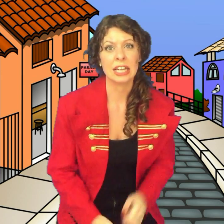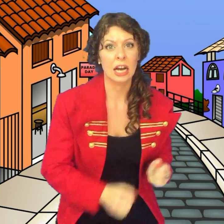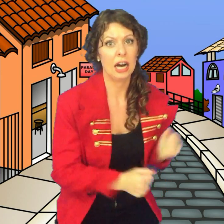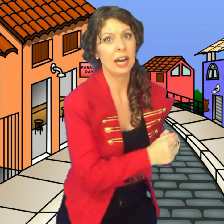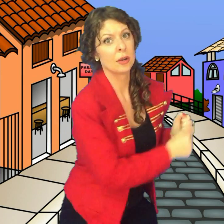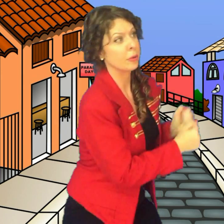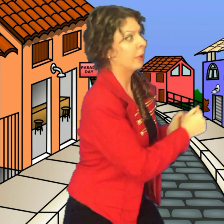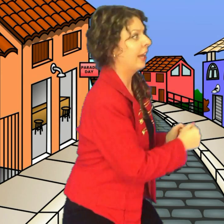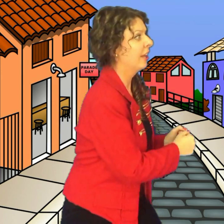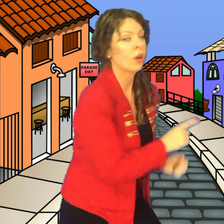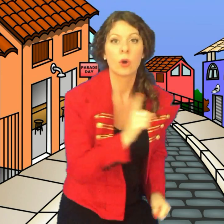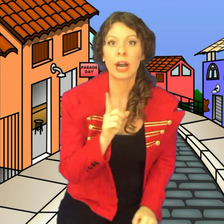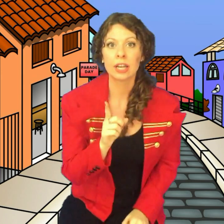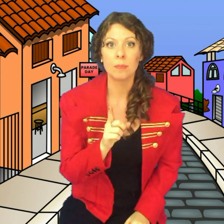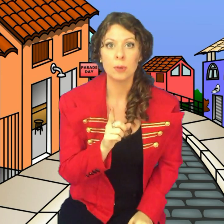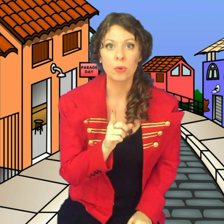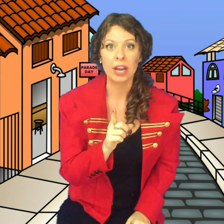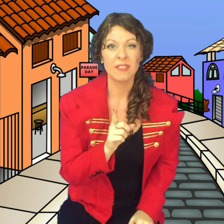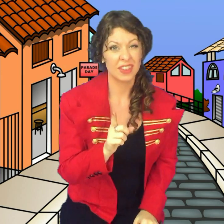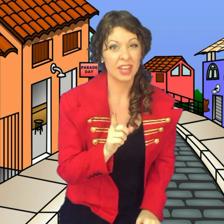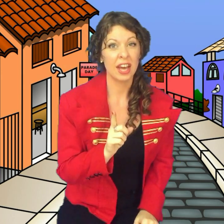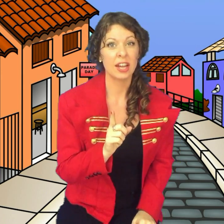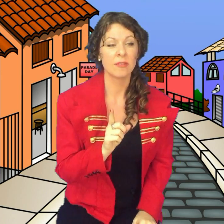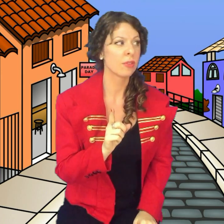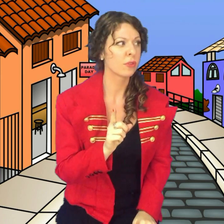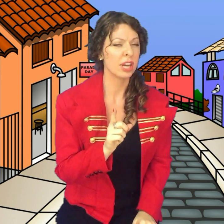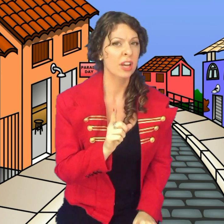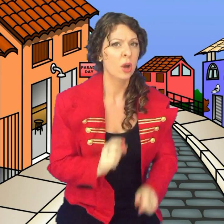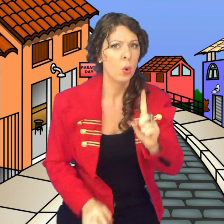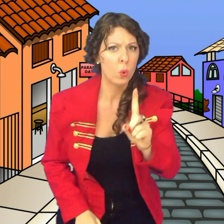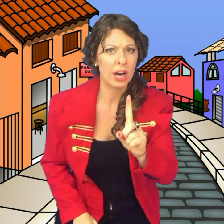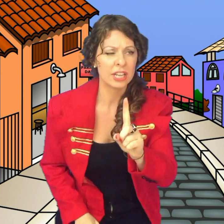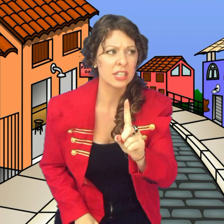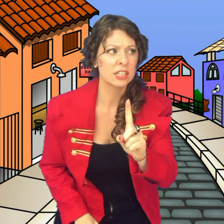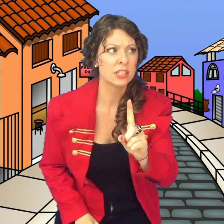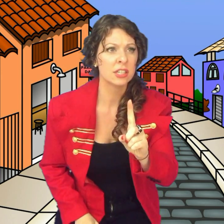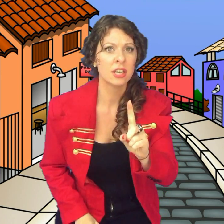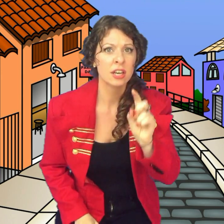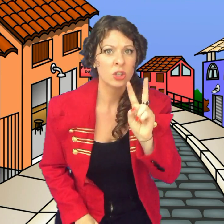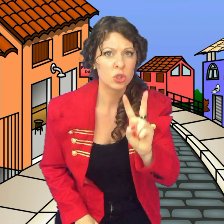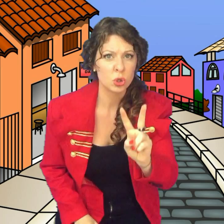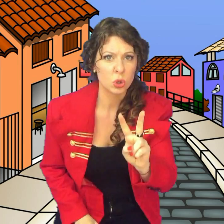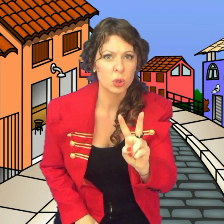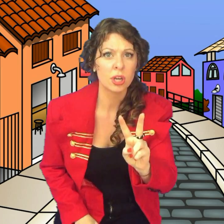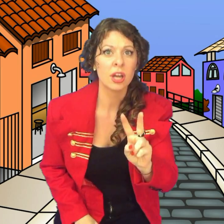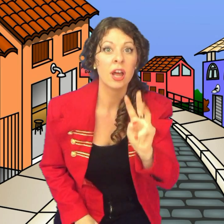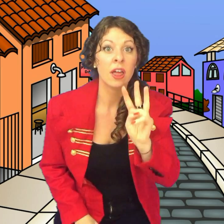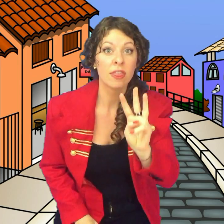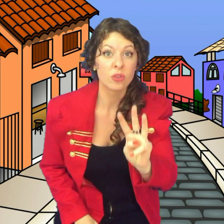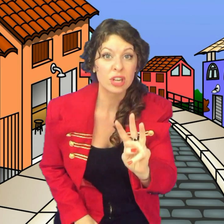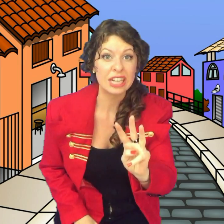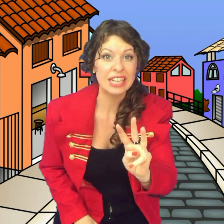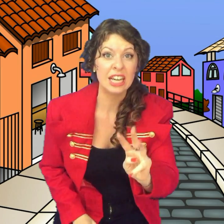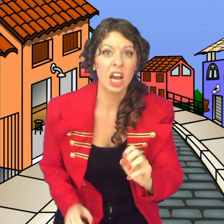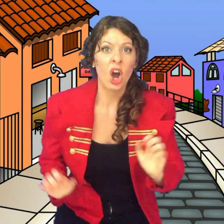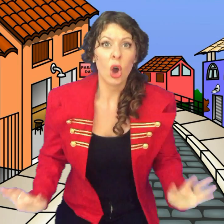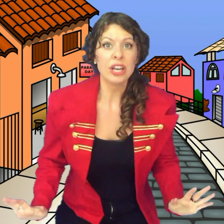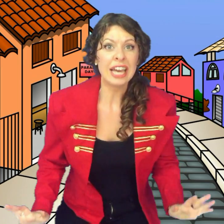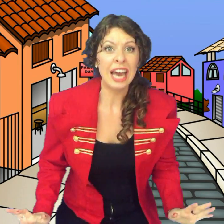and hide away Or I could be brave at the count of three One, two, three Okay